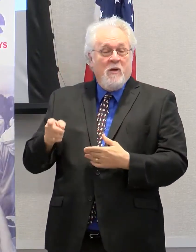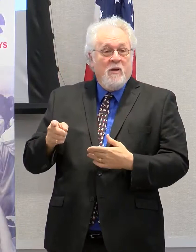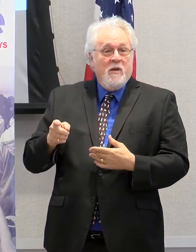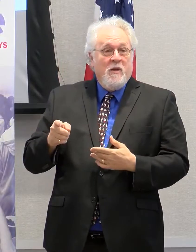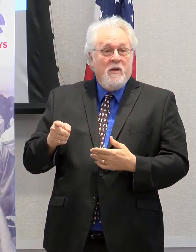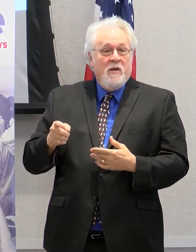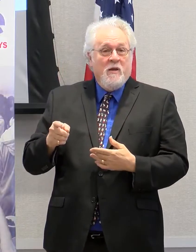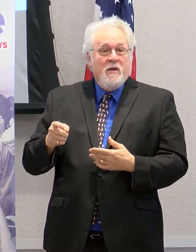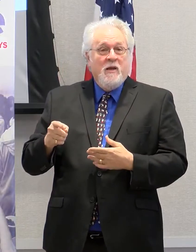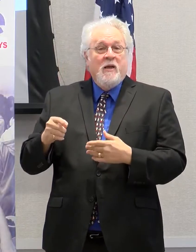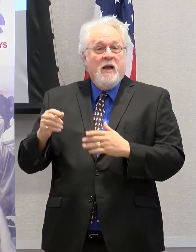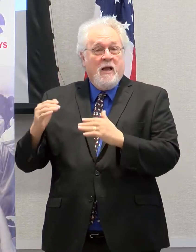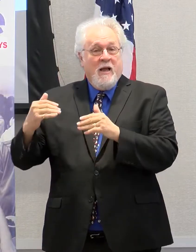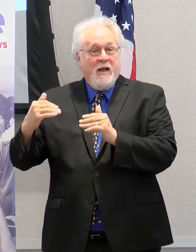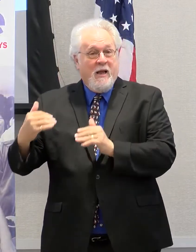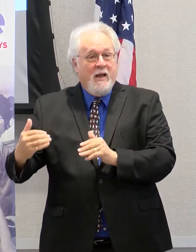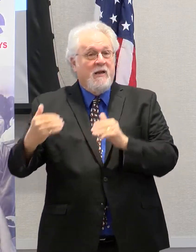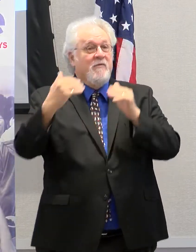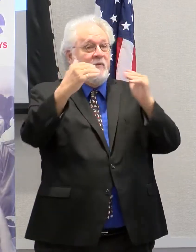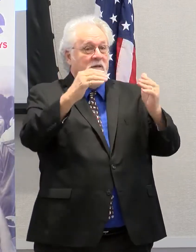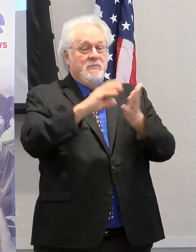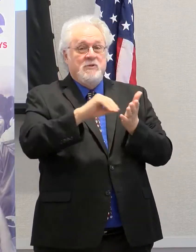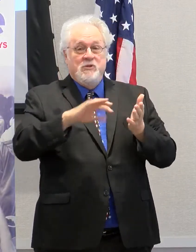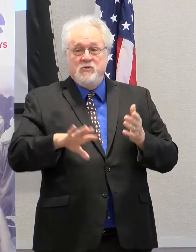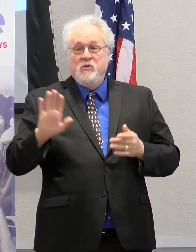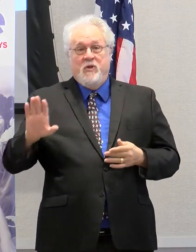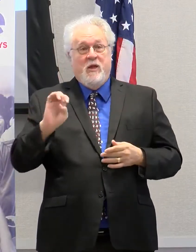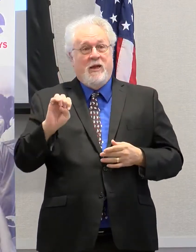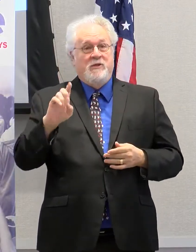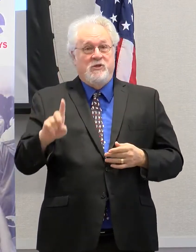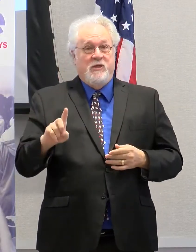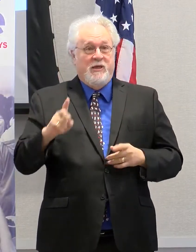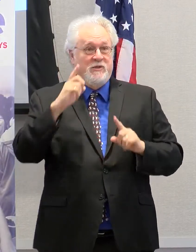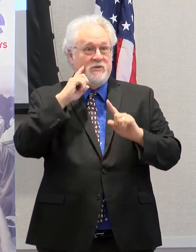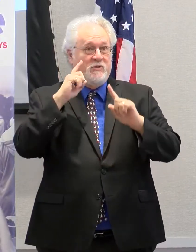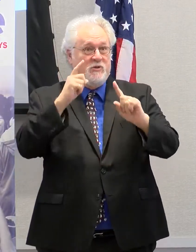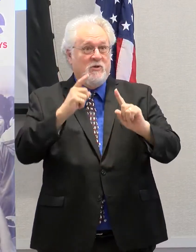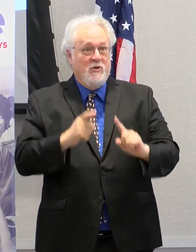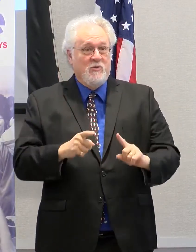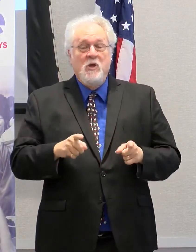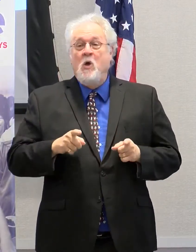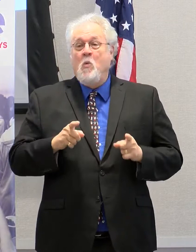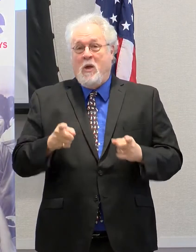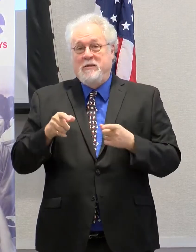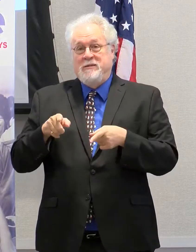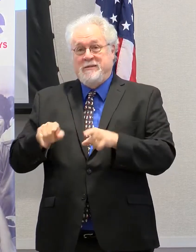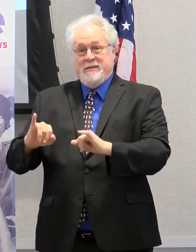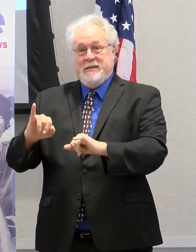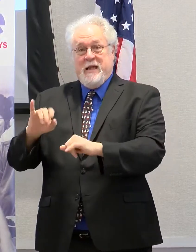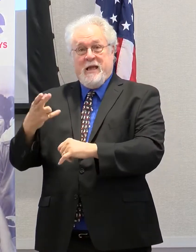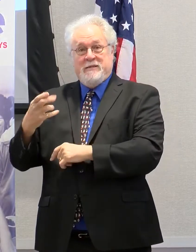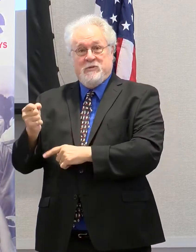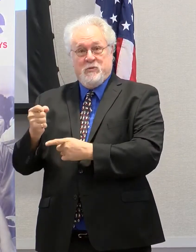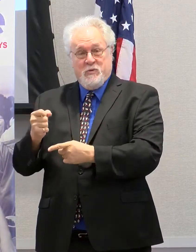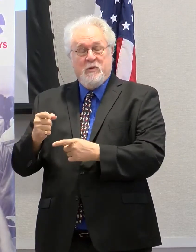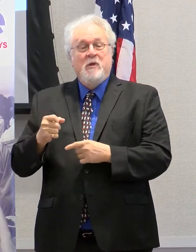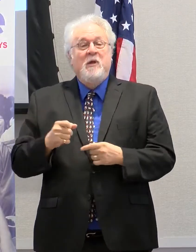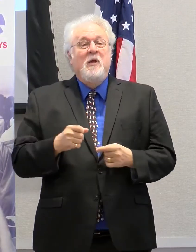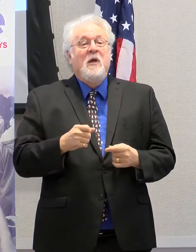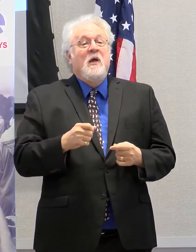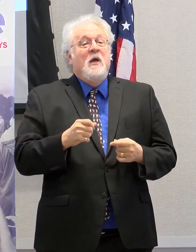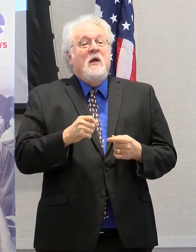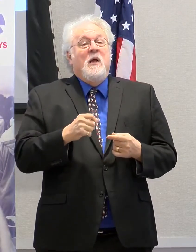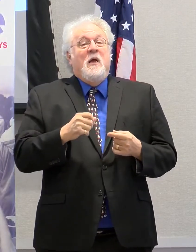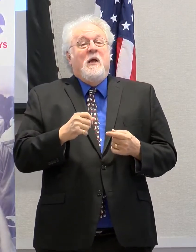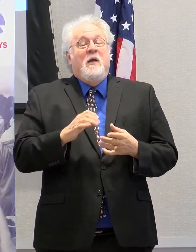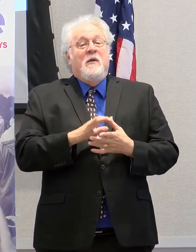advancement of a student educational aspirations while still in high school. When